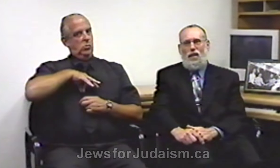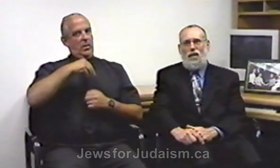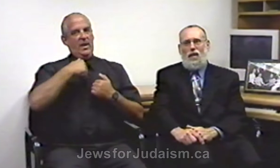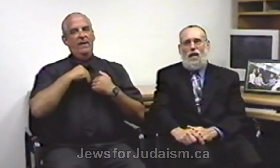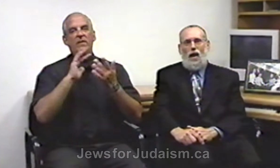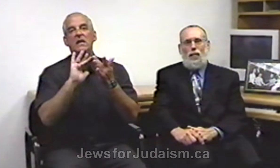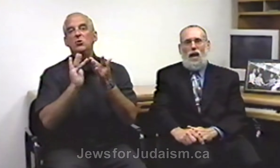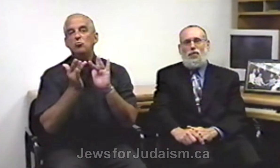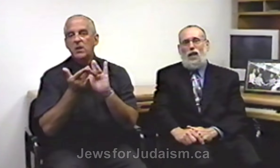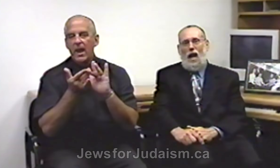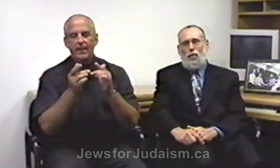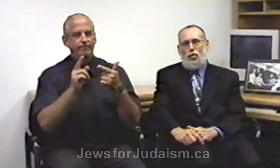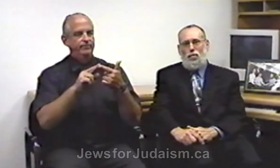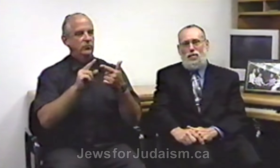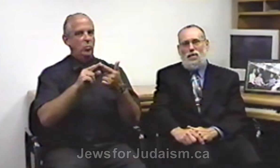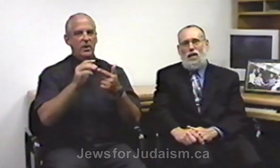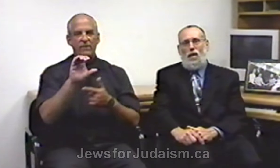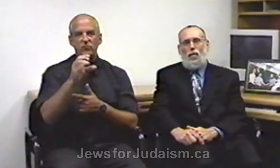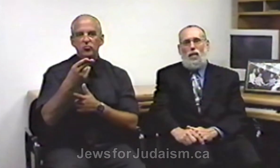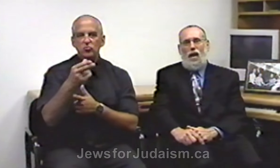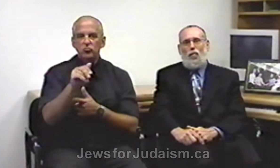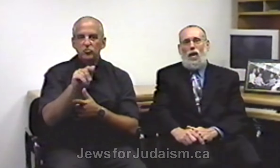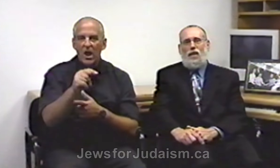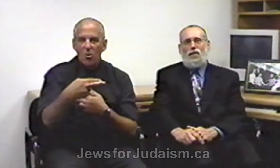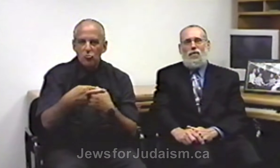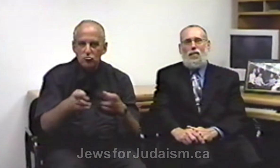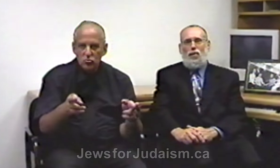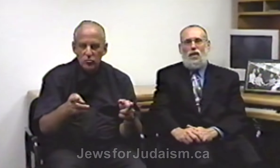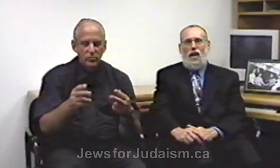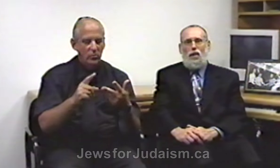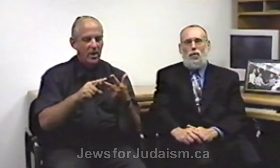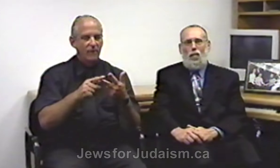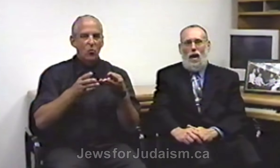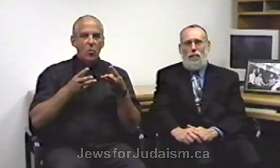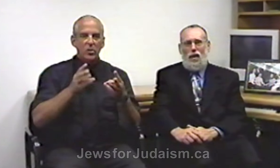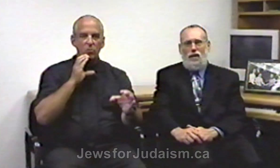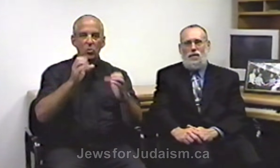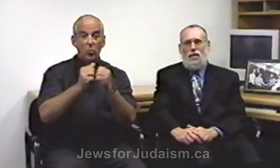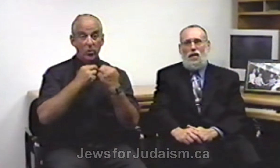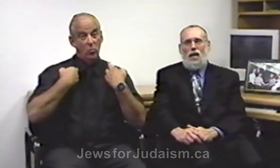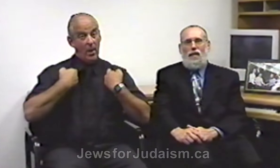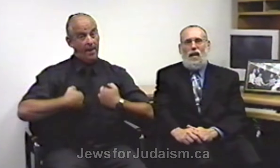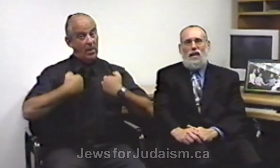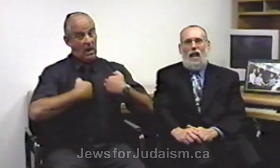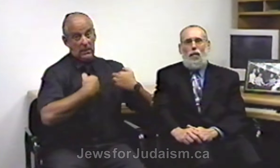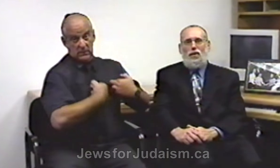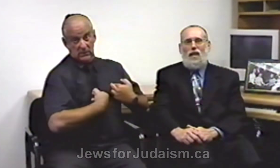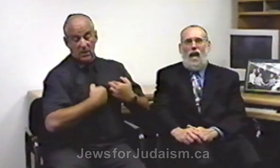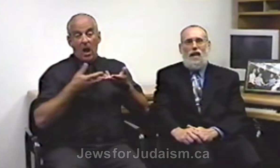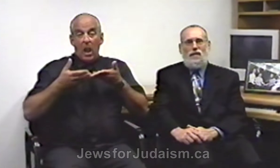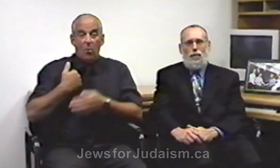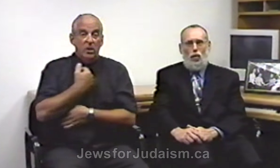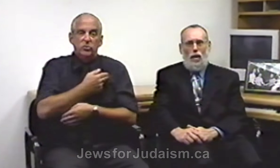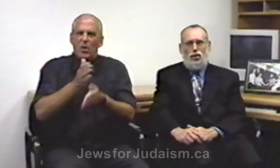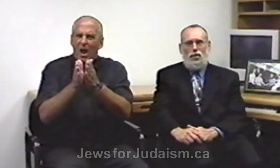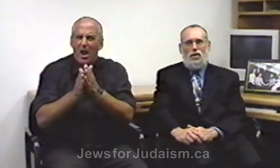and we have chat rooms we have ways of communicating with rabbis that allow us to ask them questions